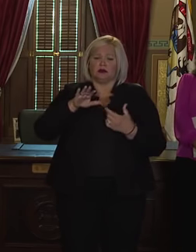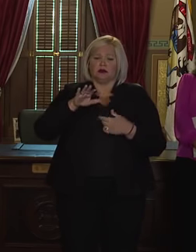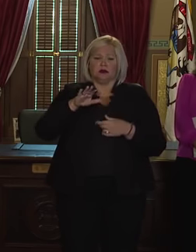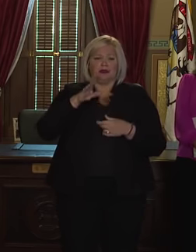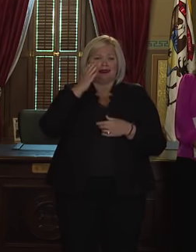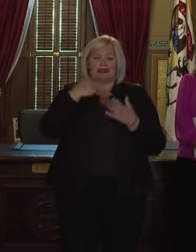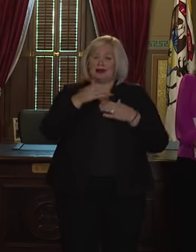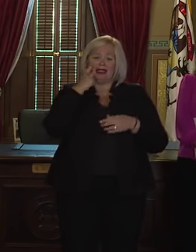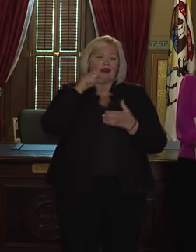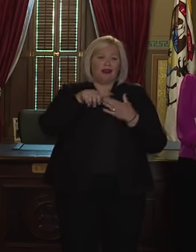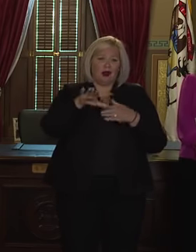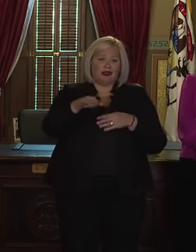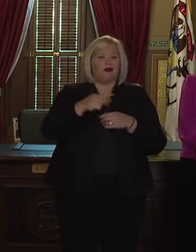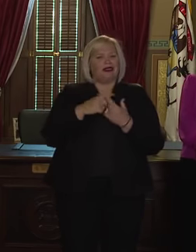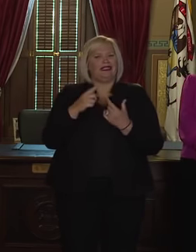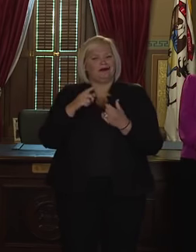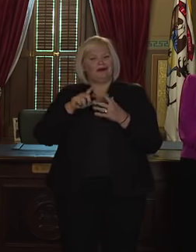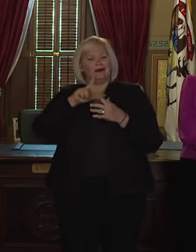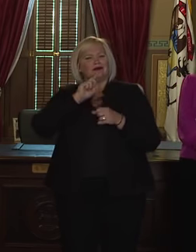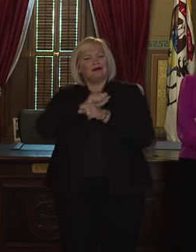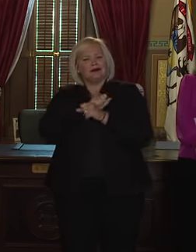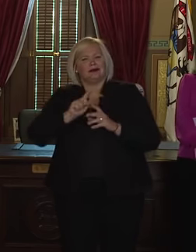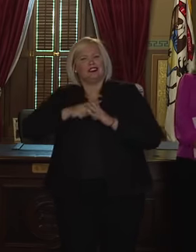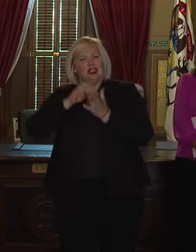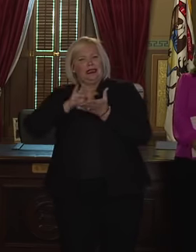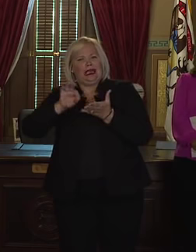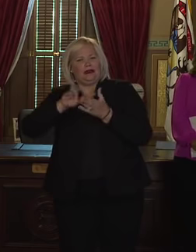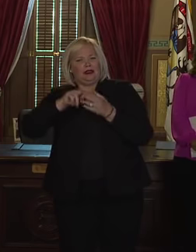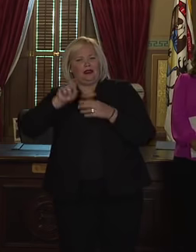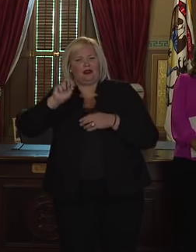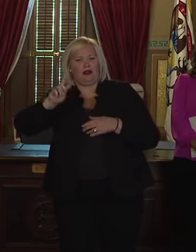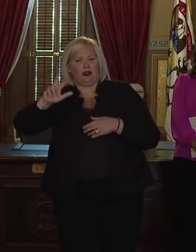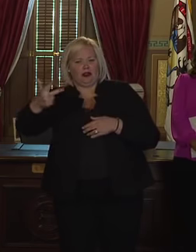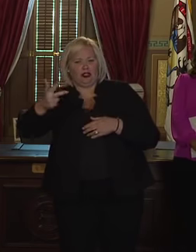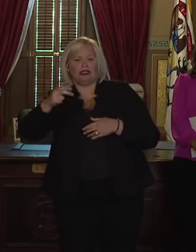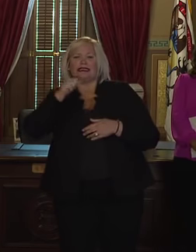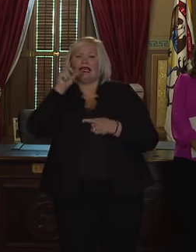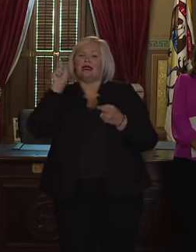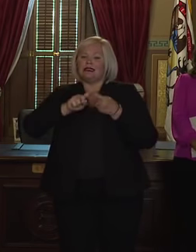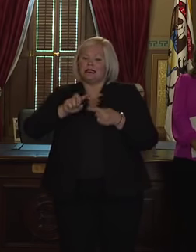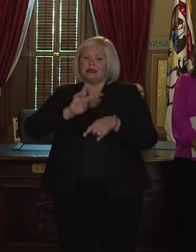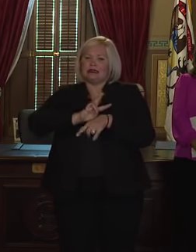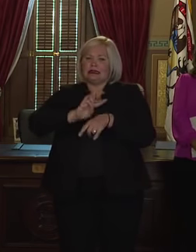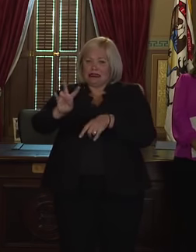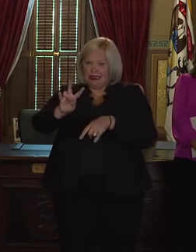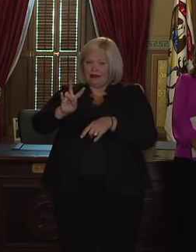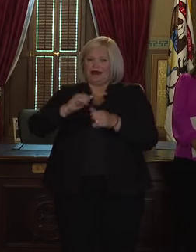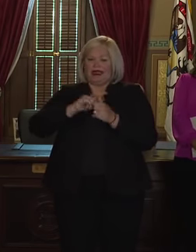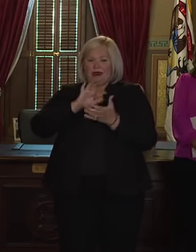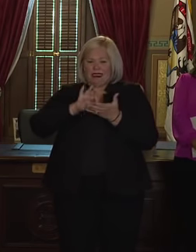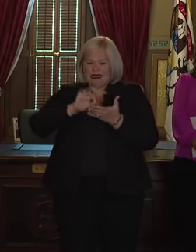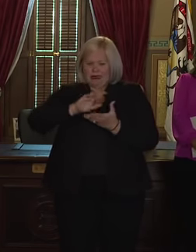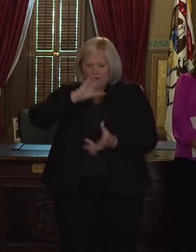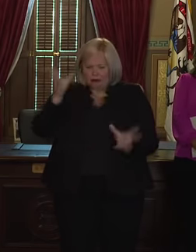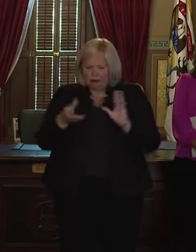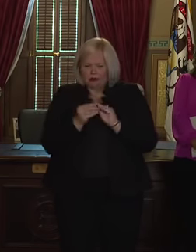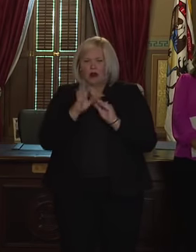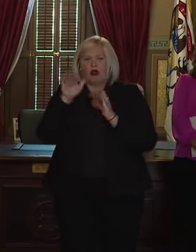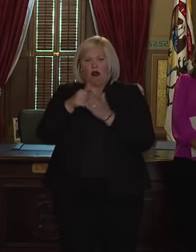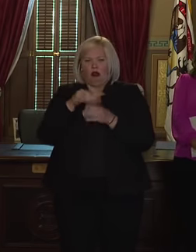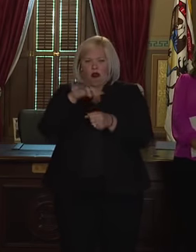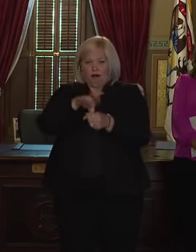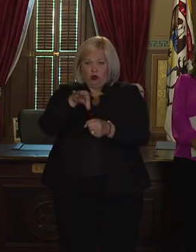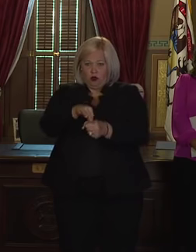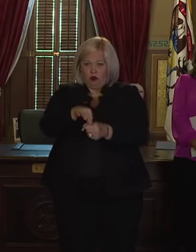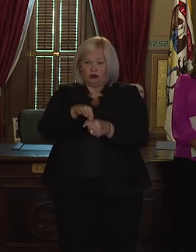voted early on election day itself, meaning it's not until 7am that all ballots can be tabulated and that's why we still expect